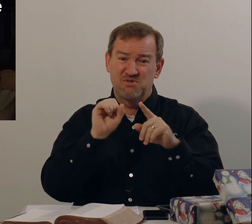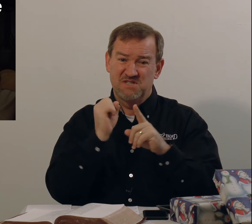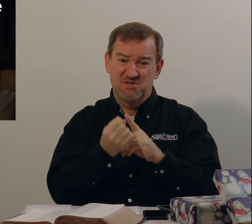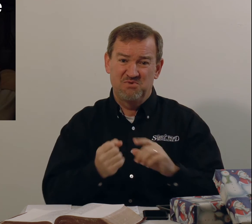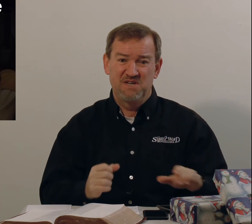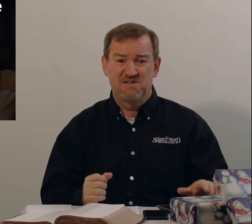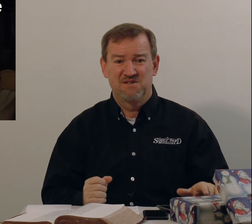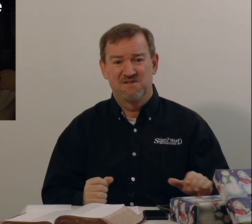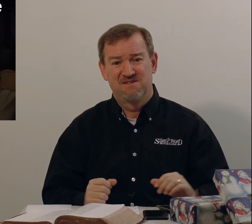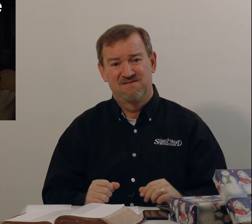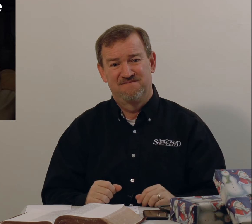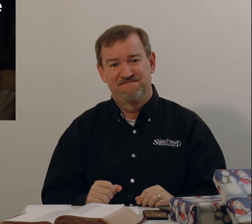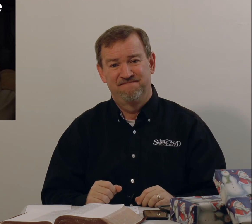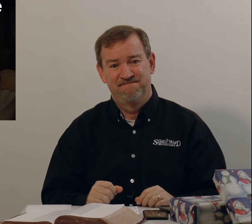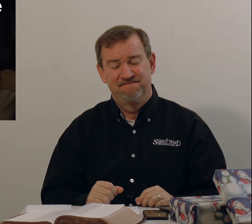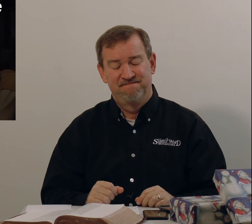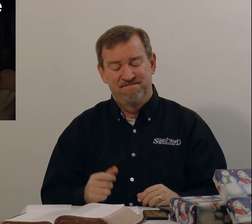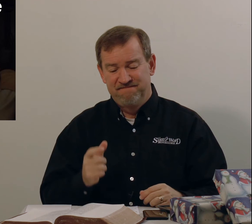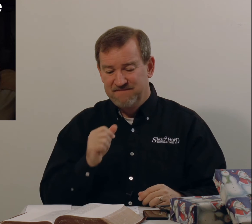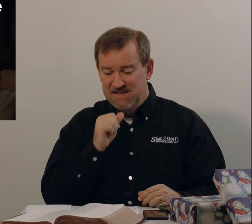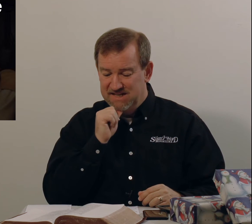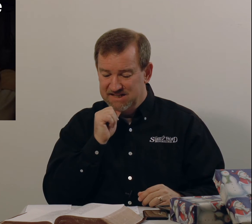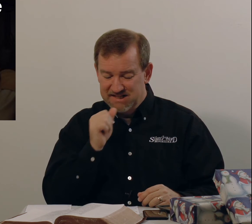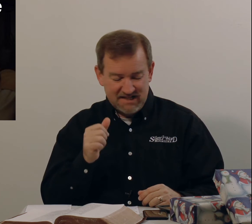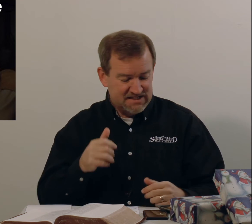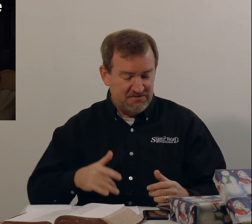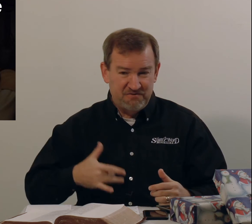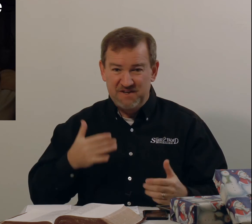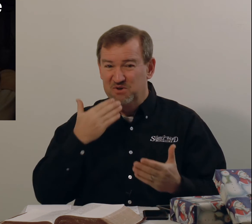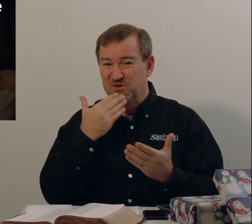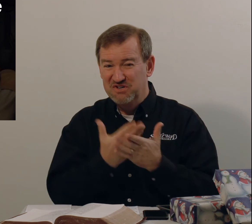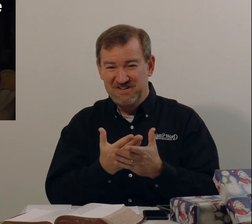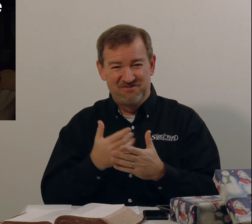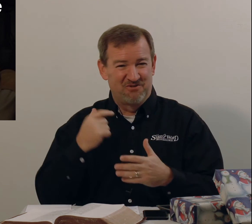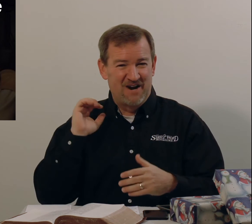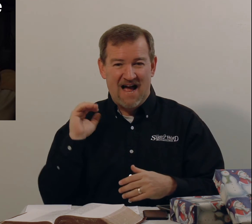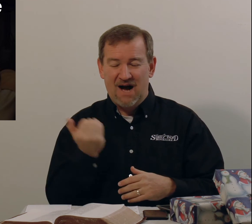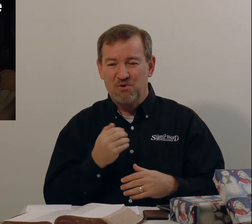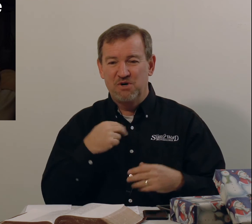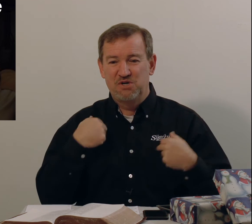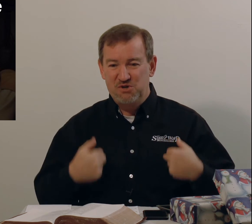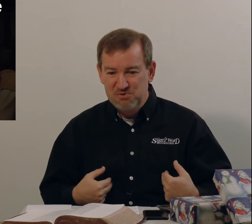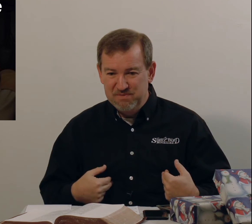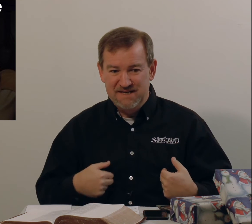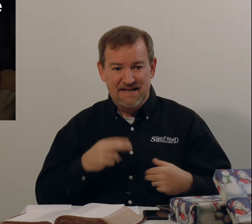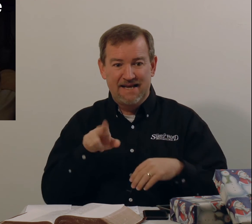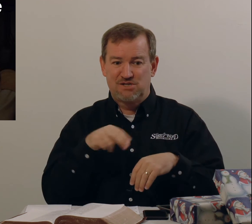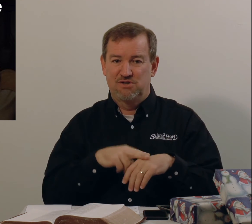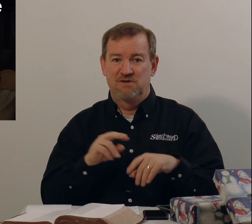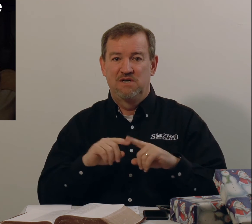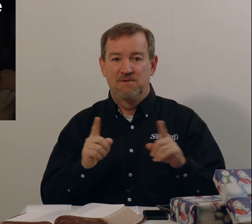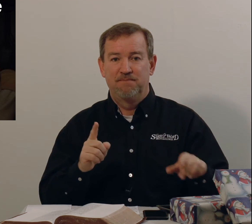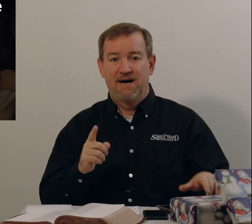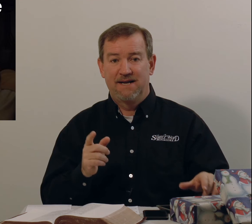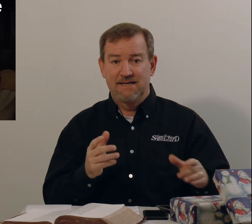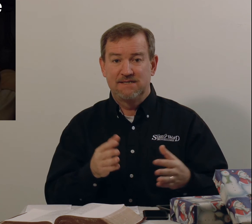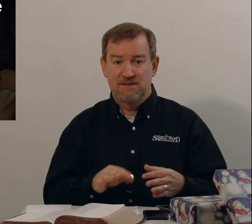situations. And it doesn't feel good for our human nature, but it is